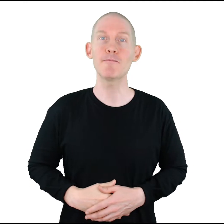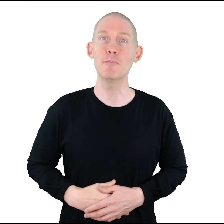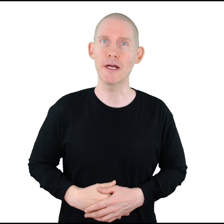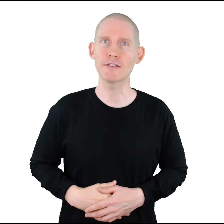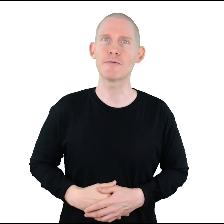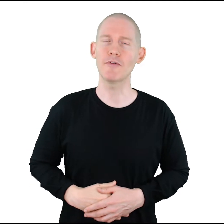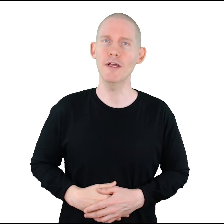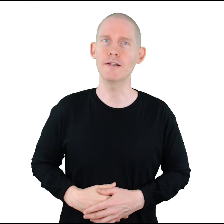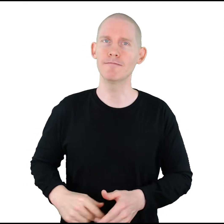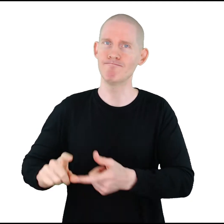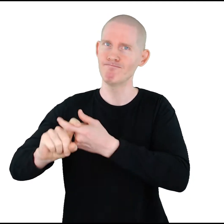best friend.